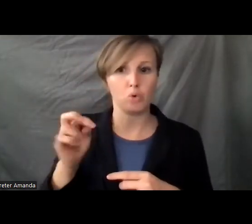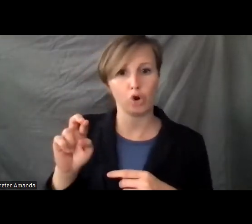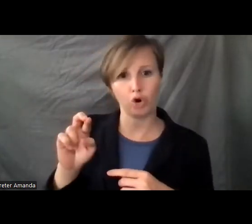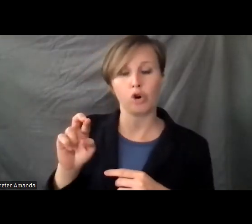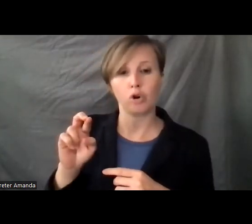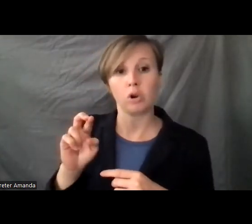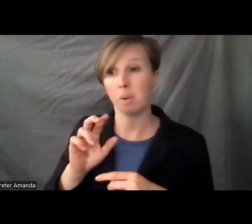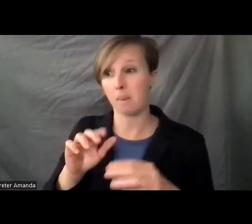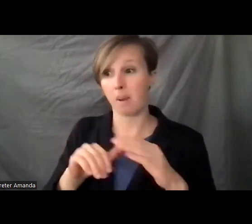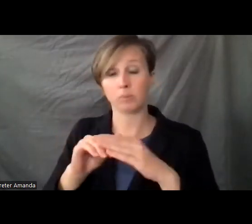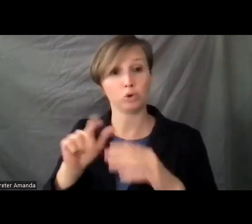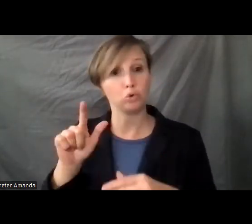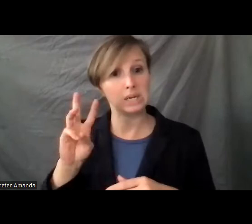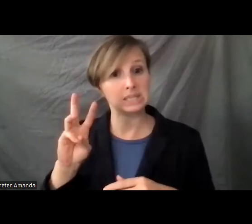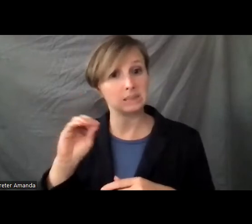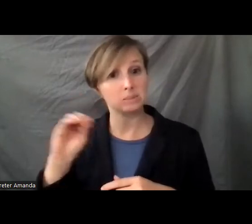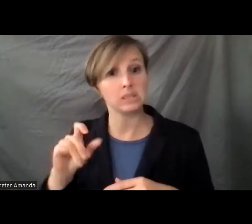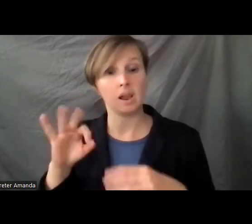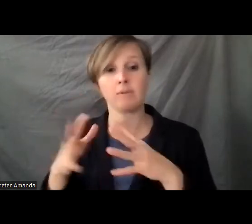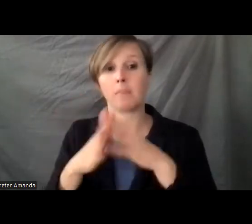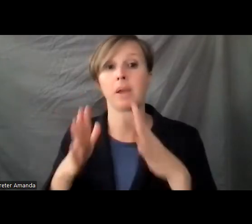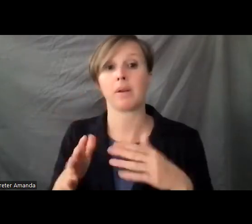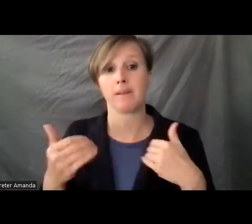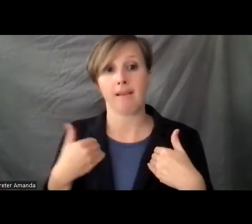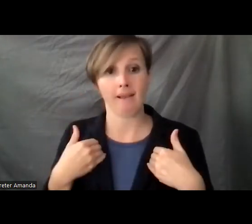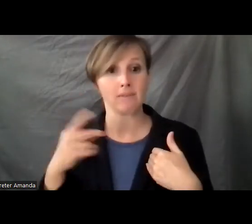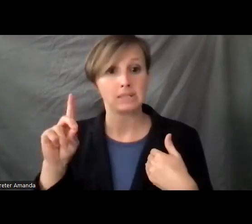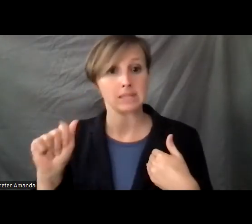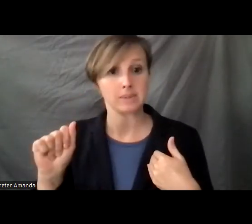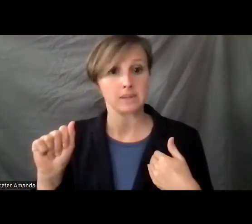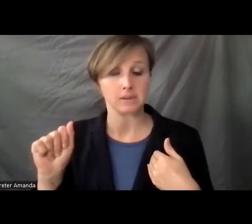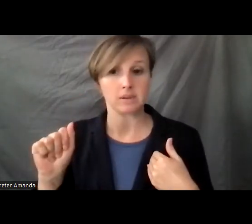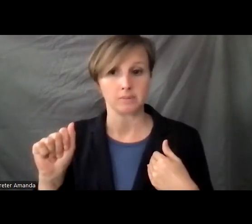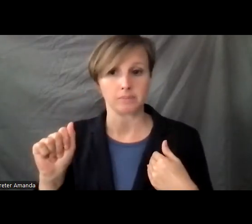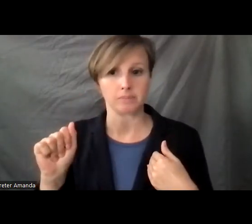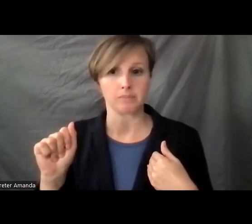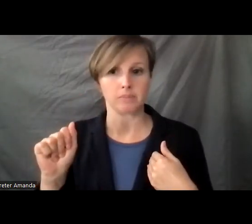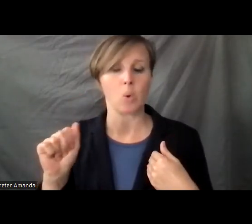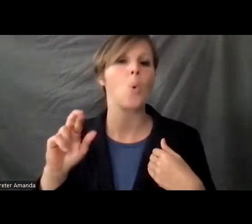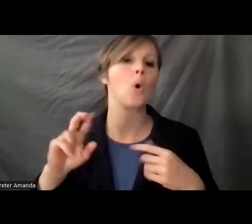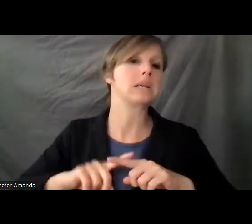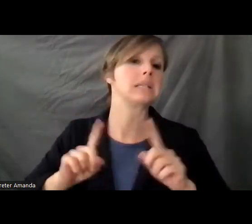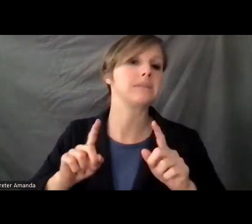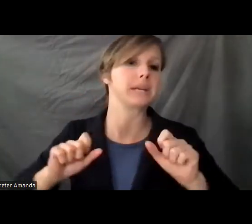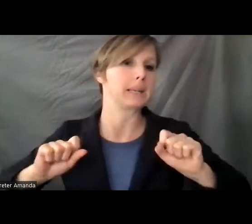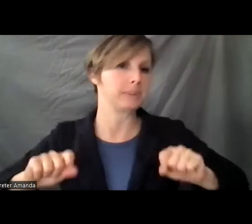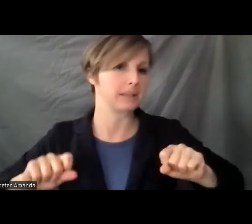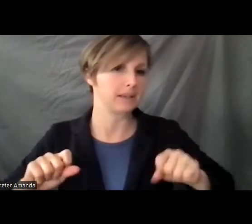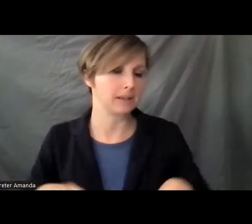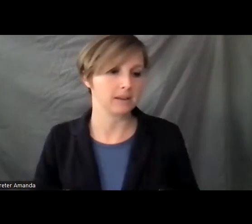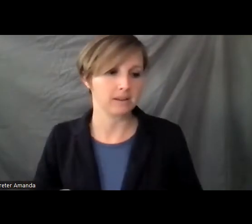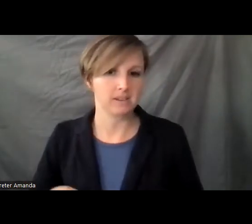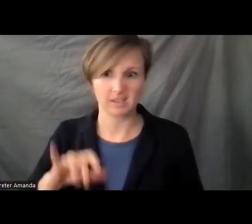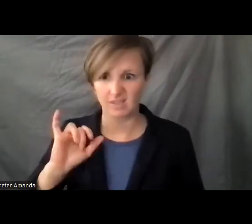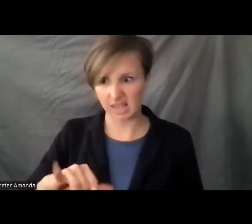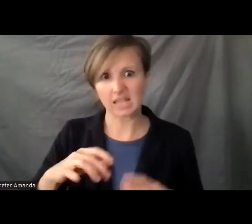26% of Americans have, you know, disabilities or different abilities. That is a significant